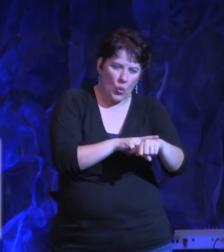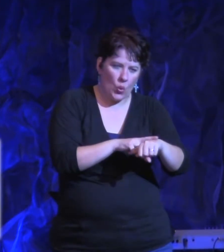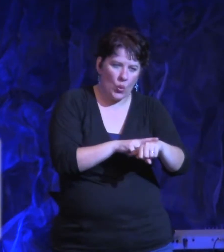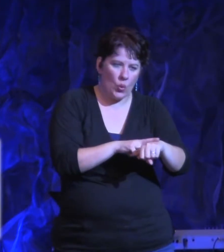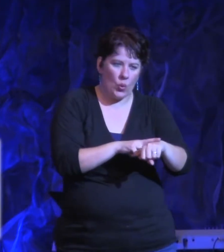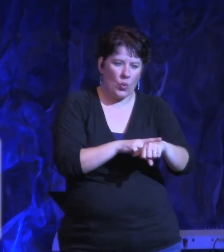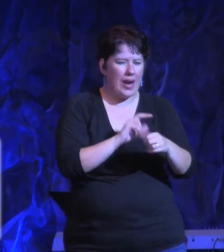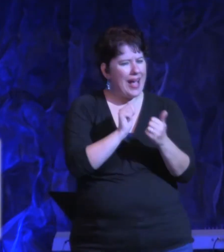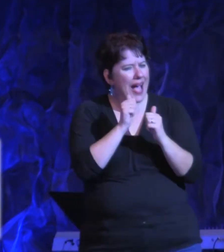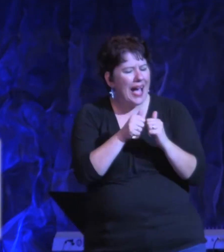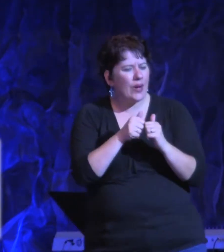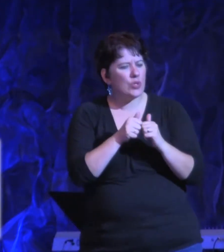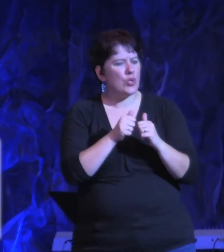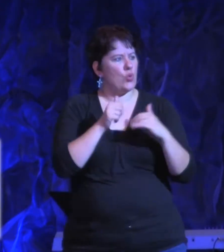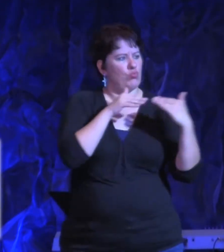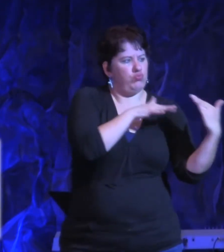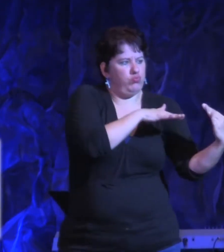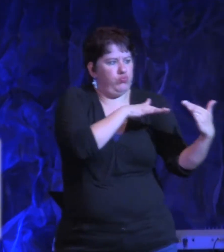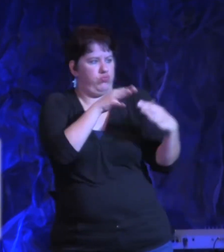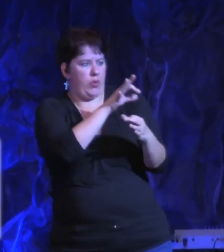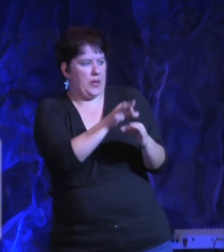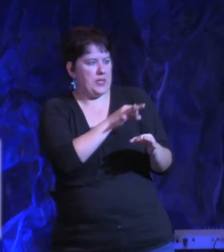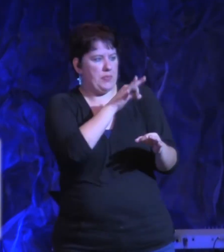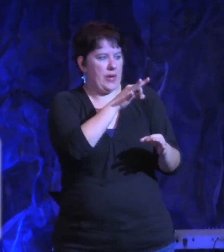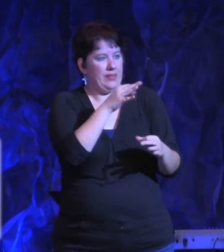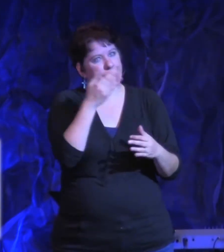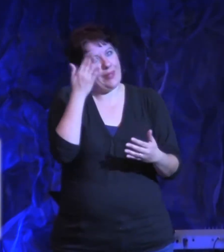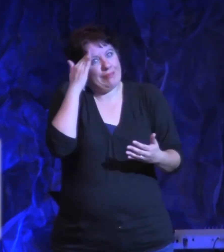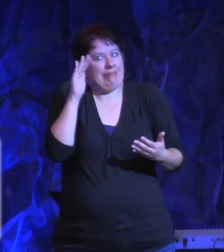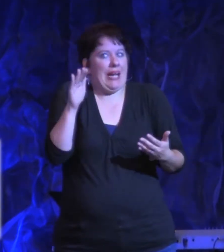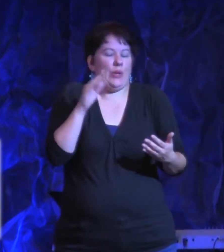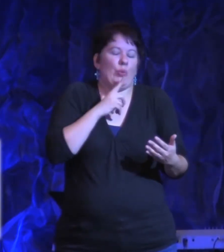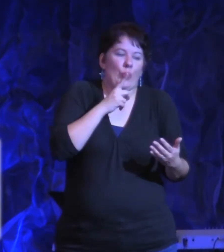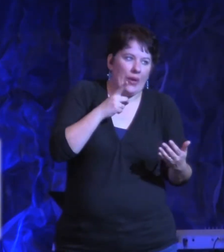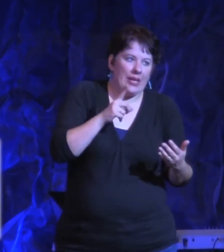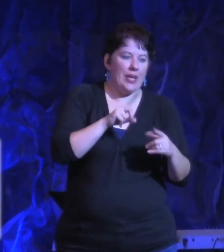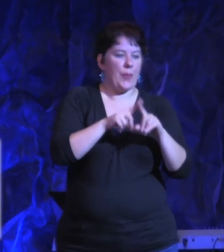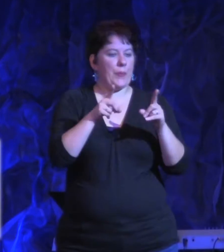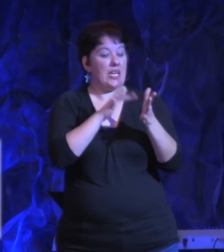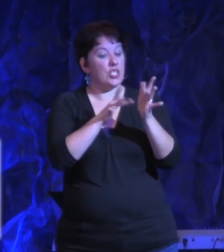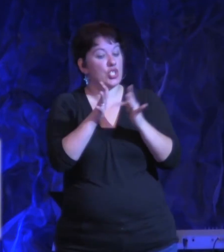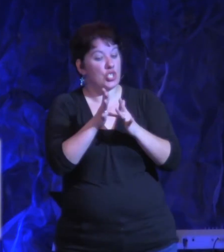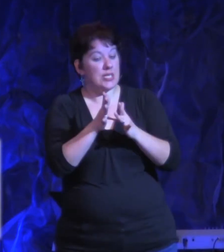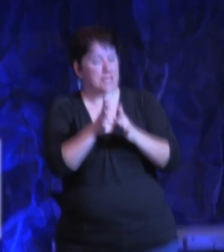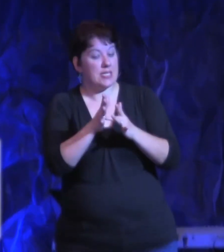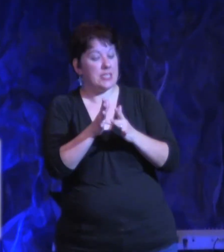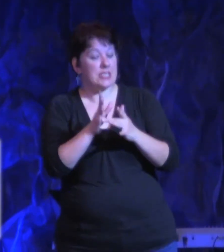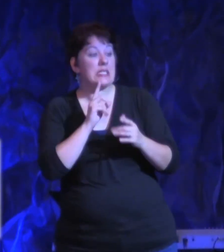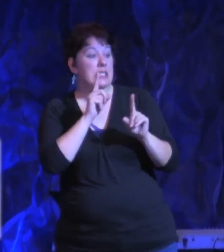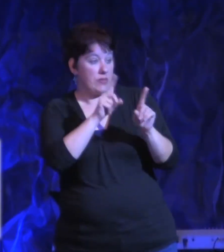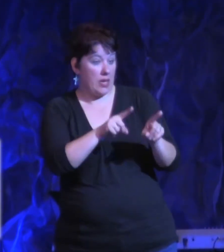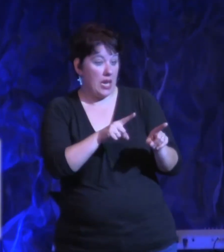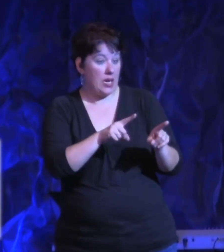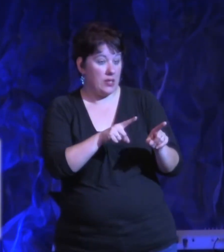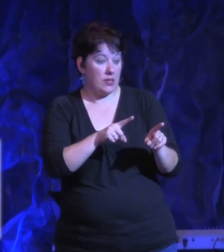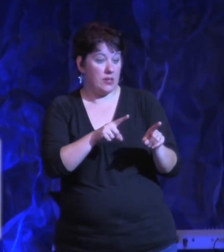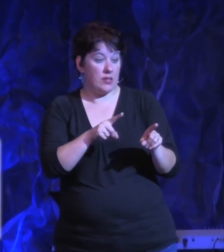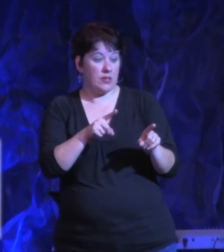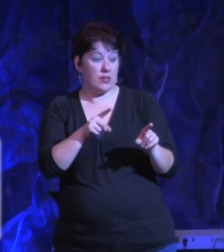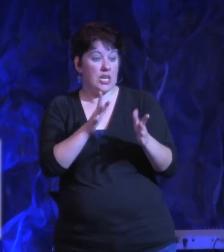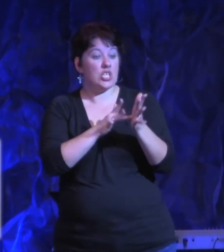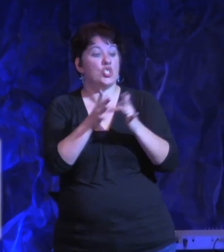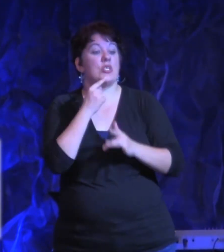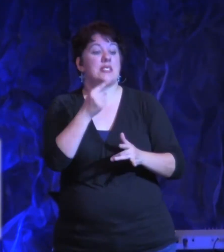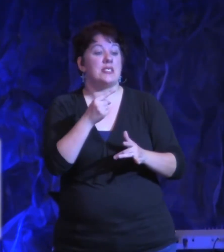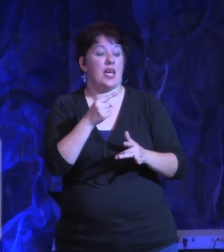expert on spiritual warfare. But I believe Jesus gives us the answer in Matthew 16, 19. And he said, I will give you the keys of the kingdom of